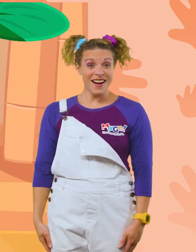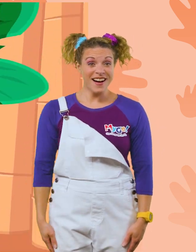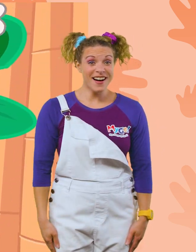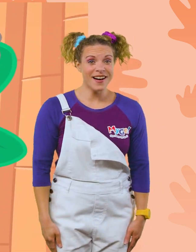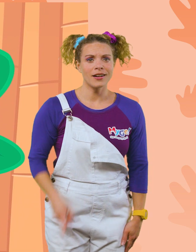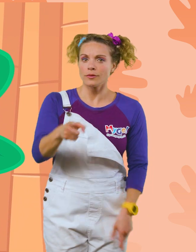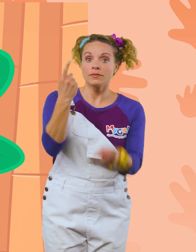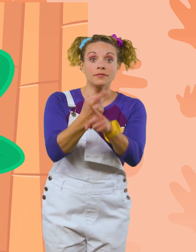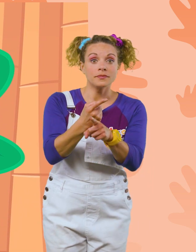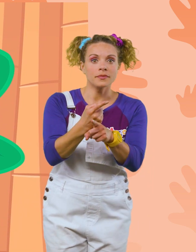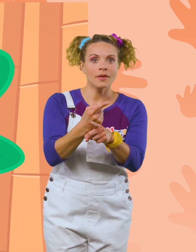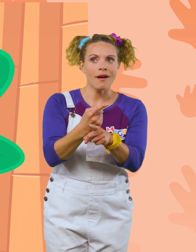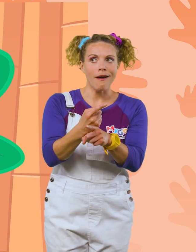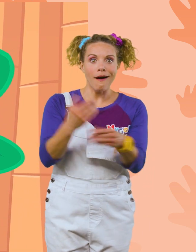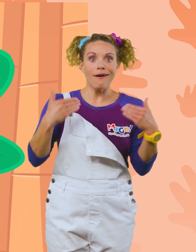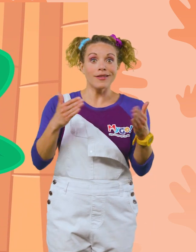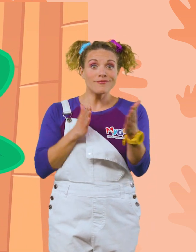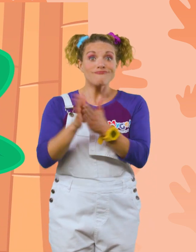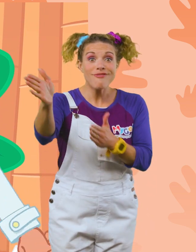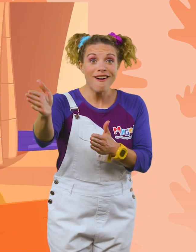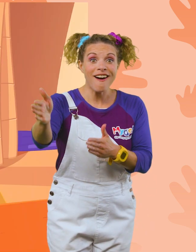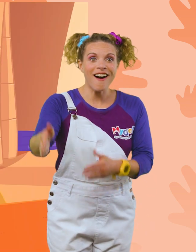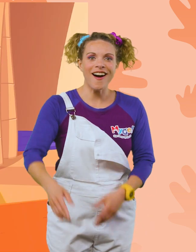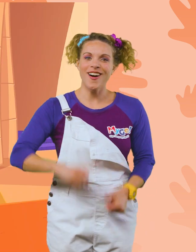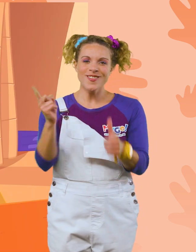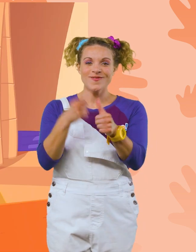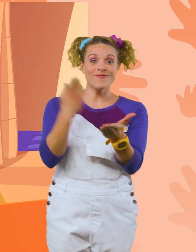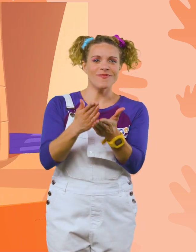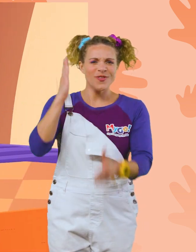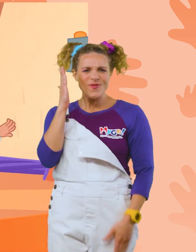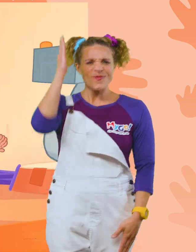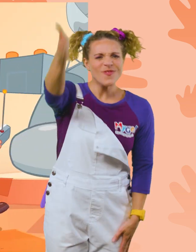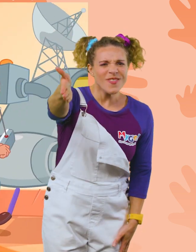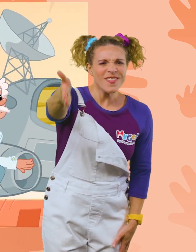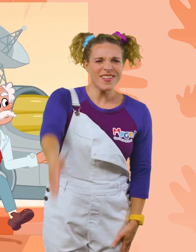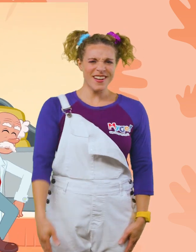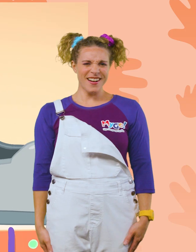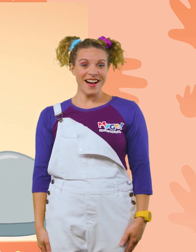You're right. Let's go there, then. First stop, the future. Yeah!